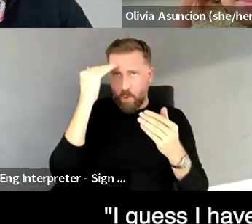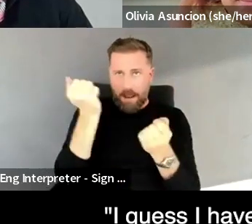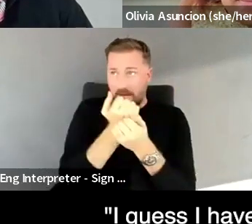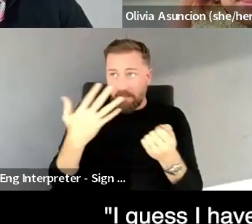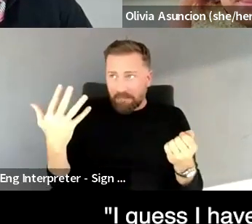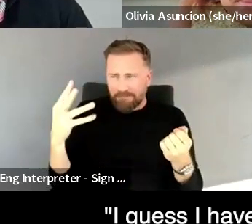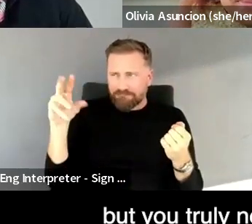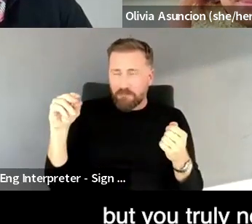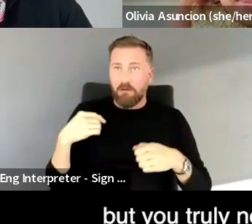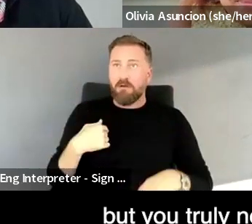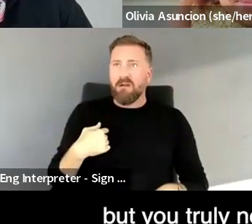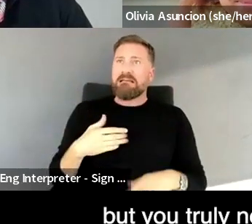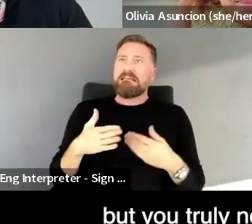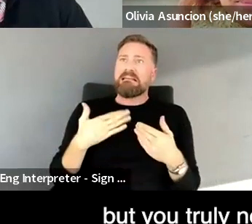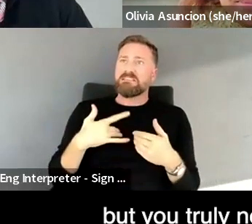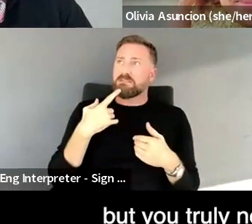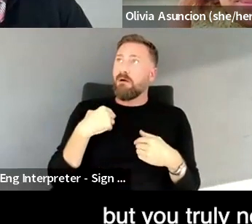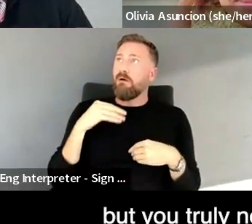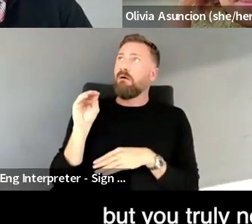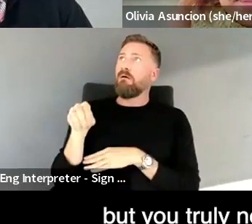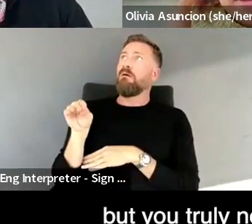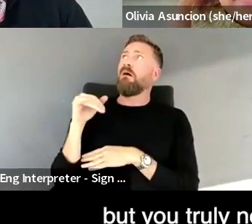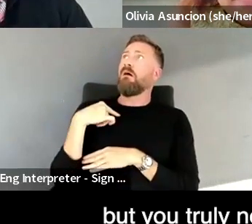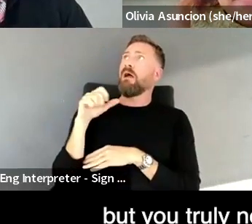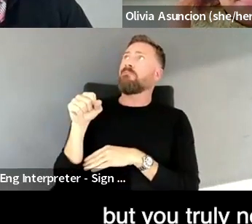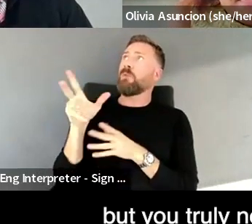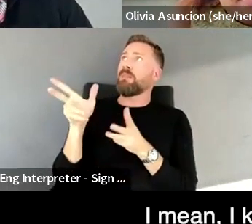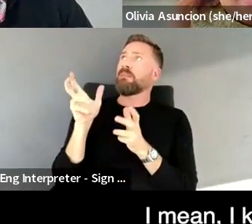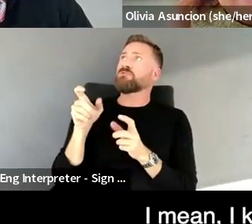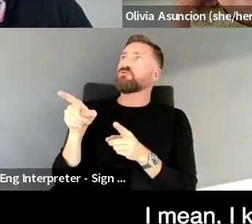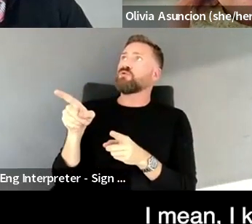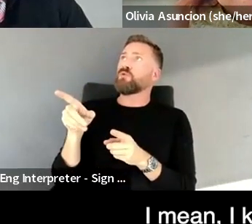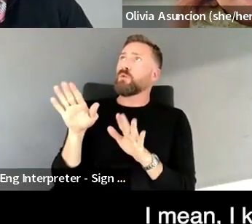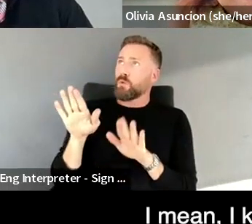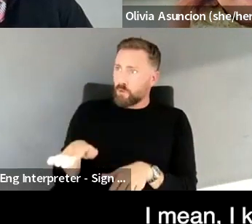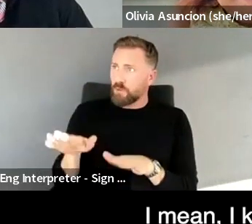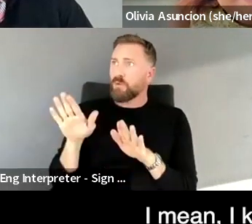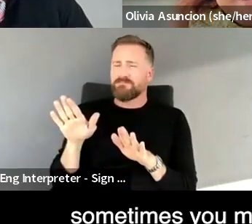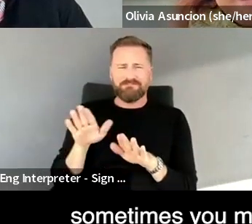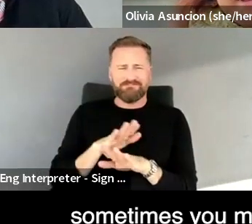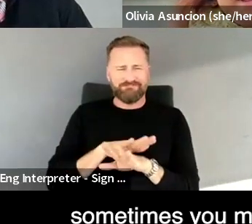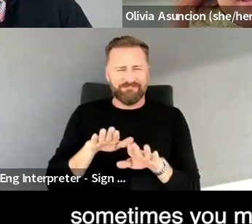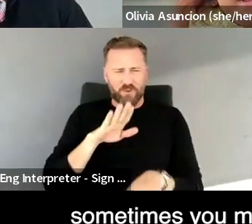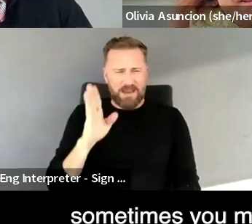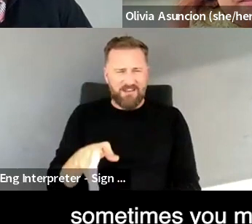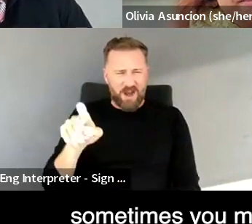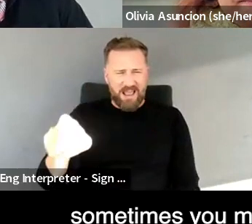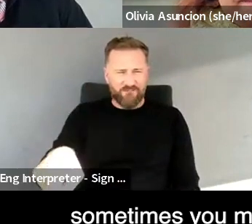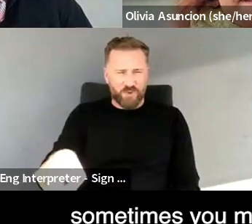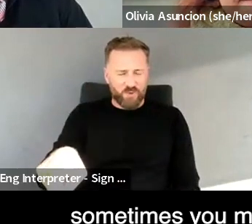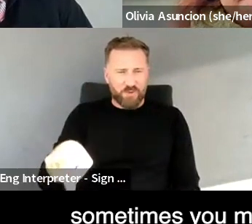uh, I guess I have to listen to them, but you truly never have to listen. I mean, I know for safety, sometimes